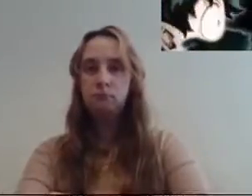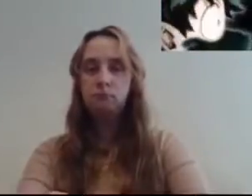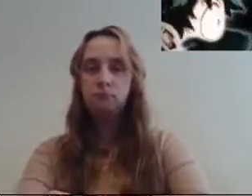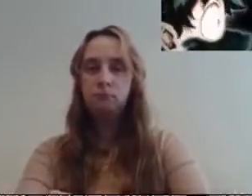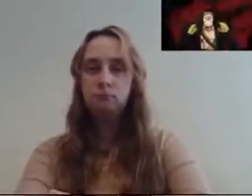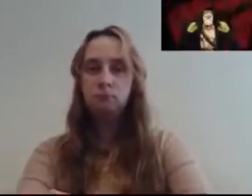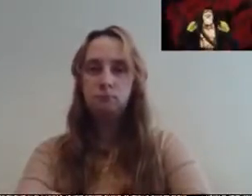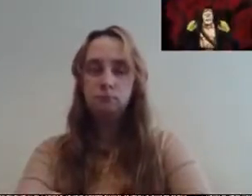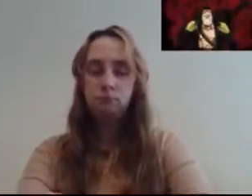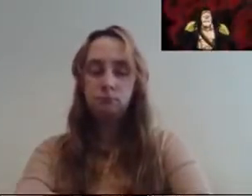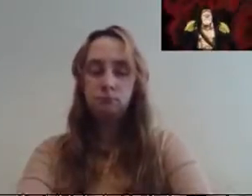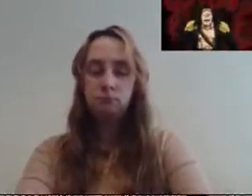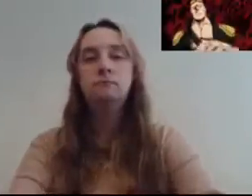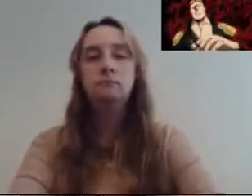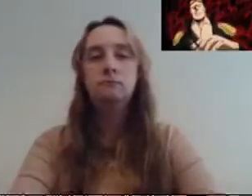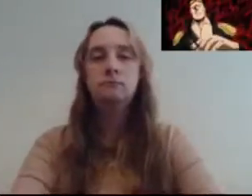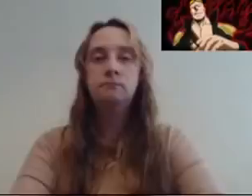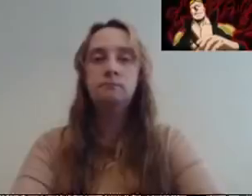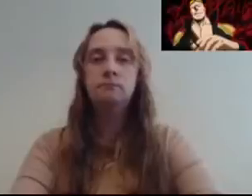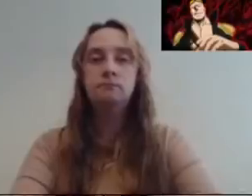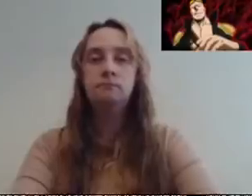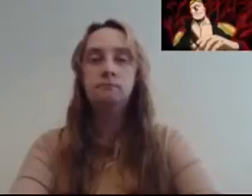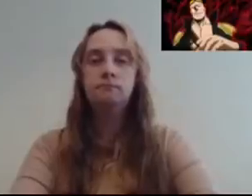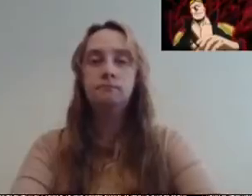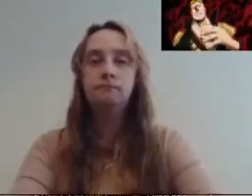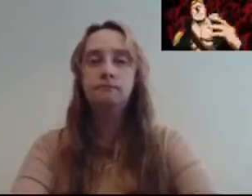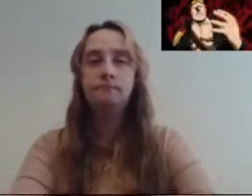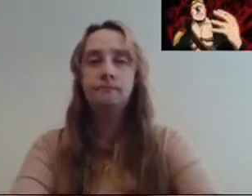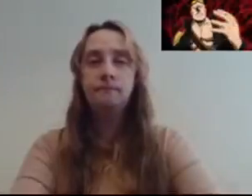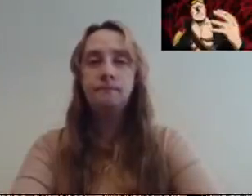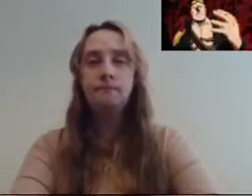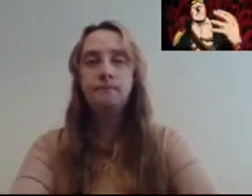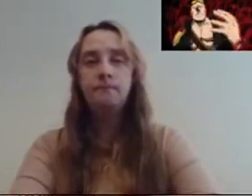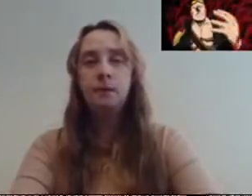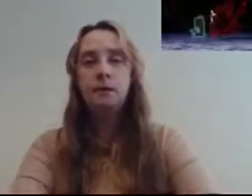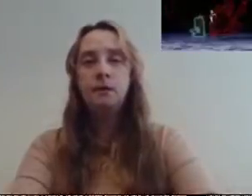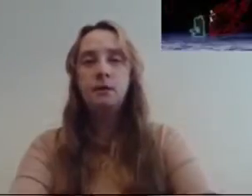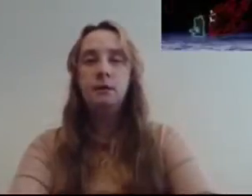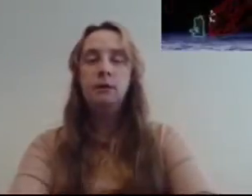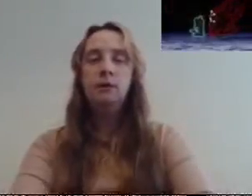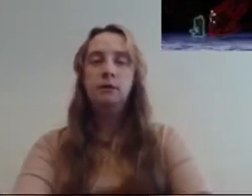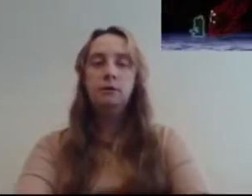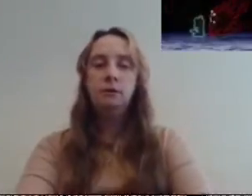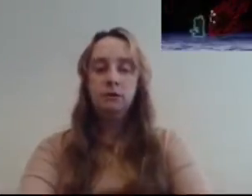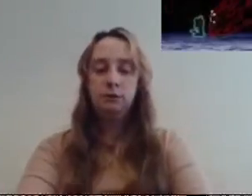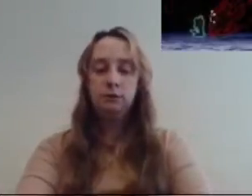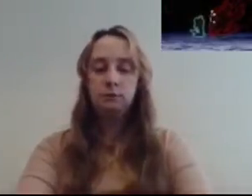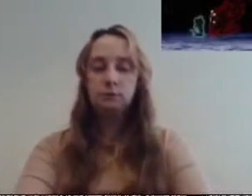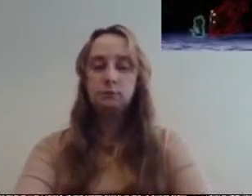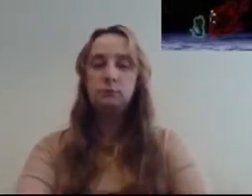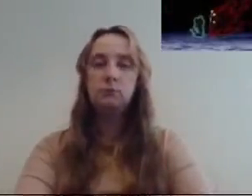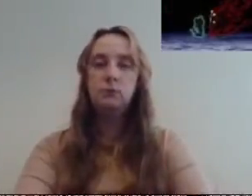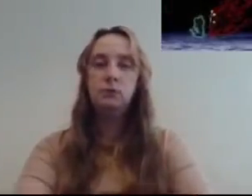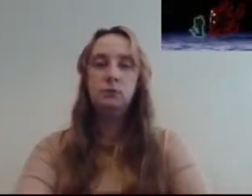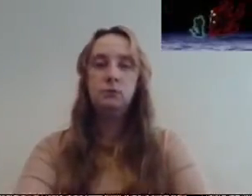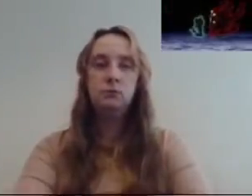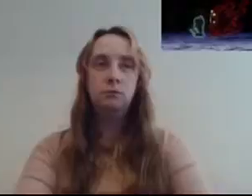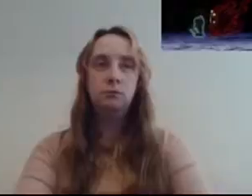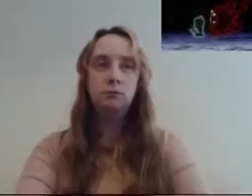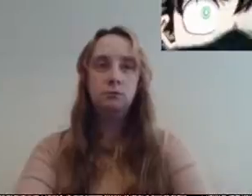didn't we feels like my time's running out that was fast one more thing kid the power you just shot out of you was